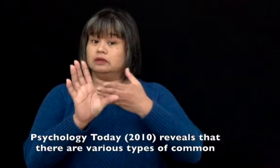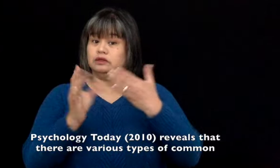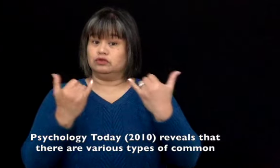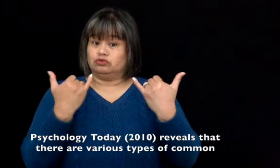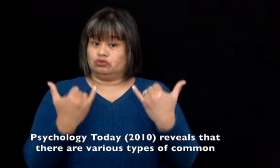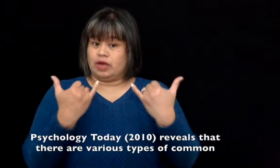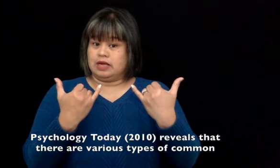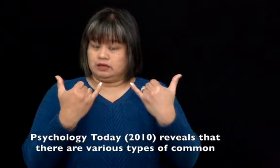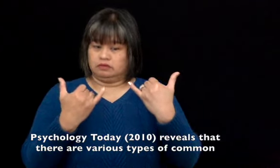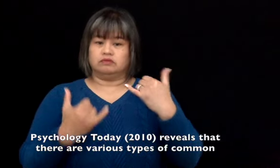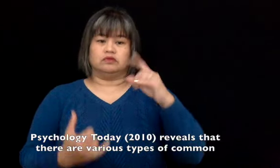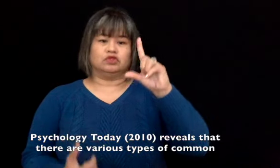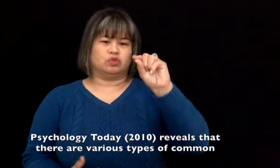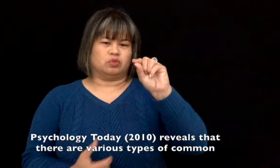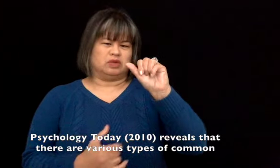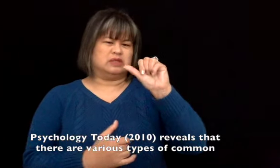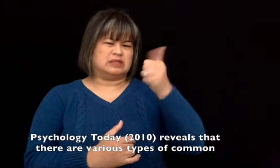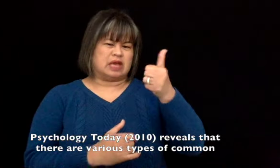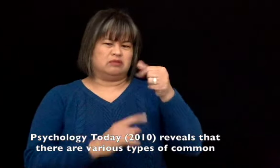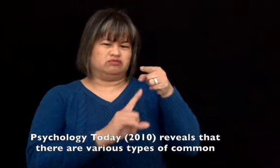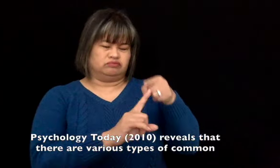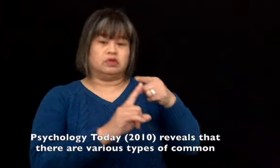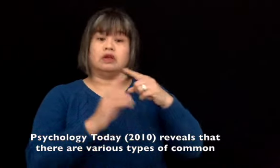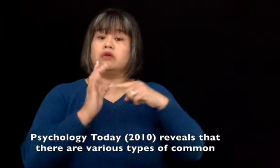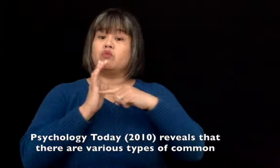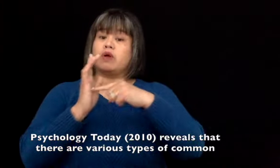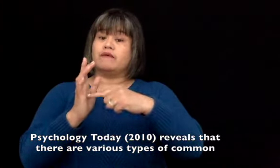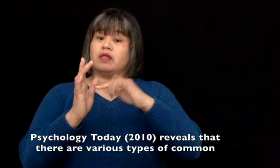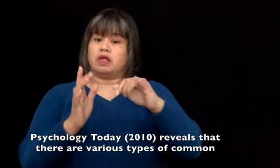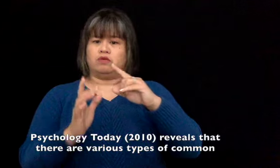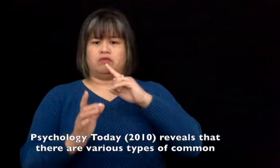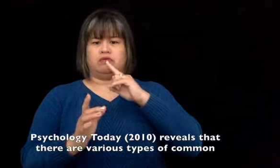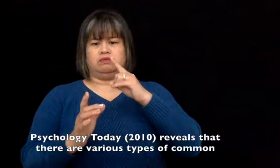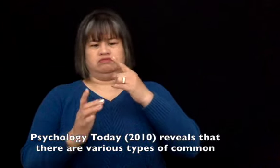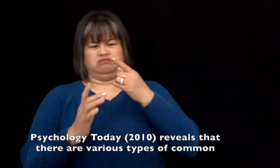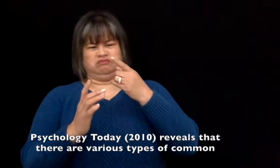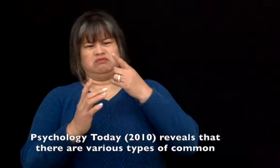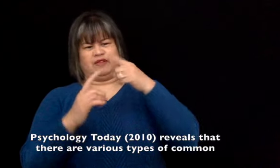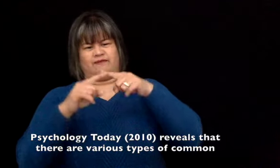Psychology Today 2010 reveals that there are various types of